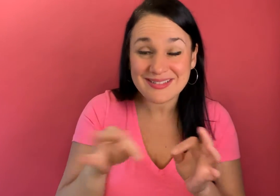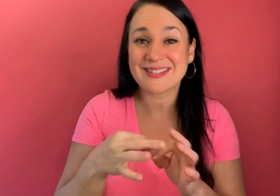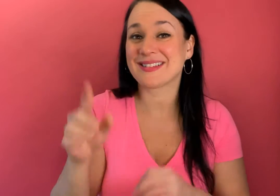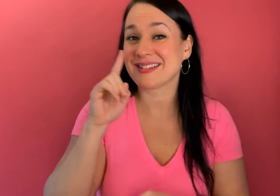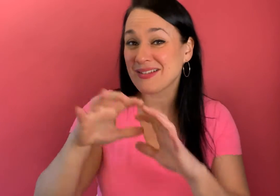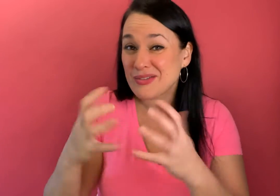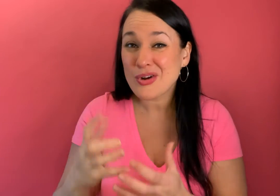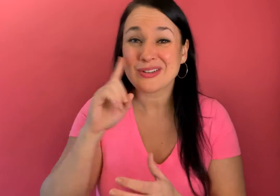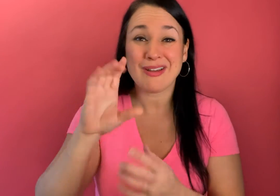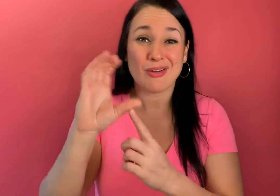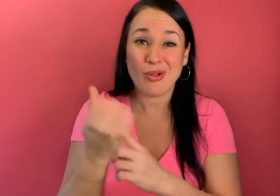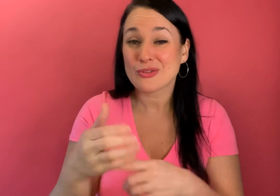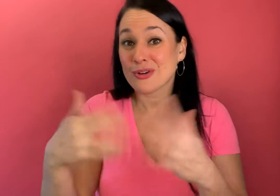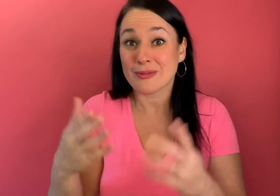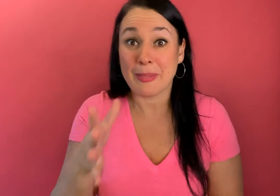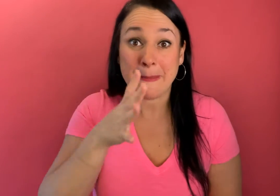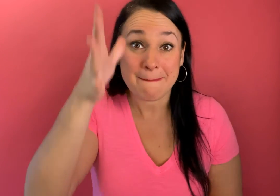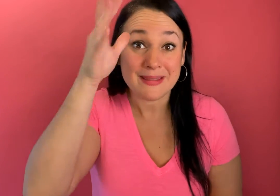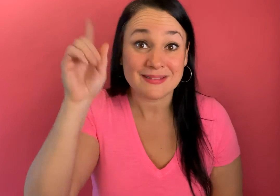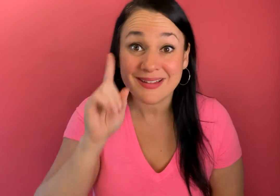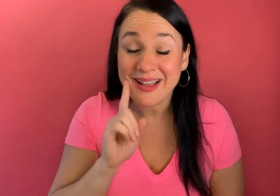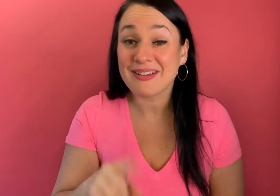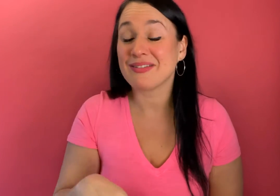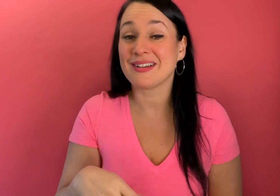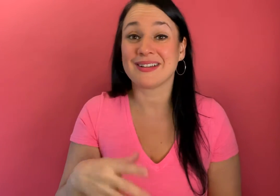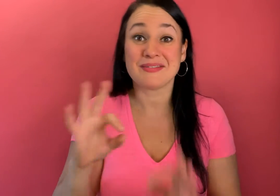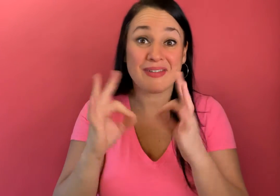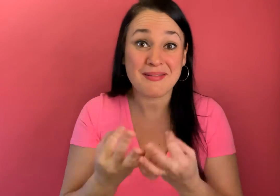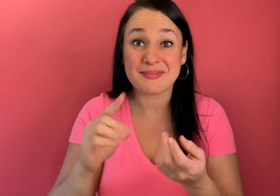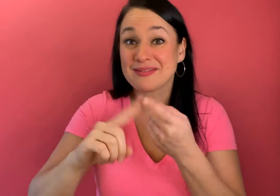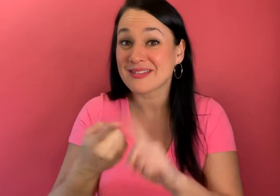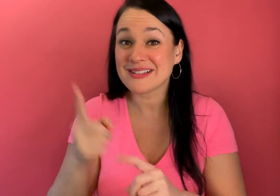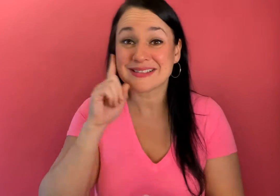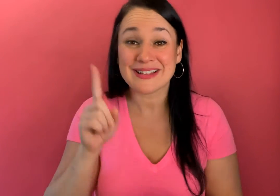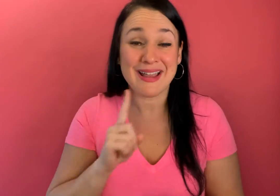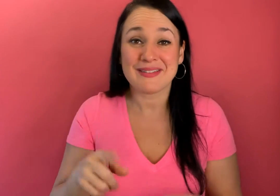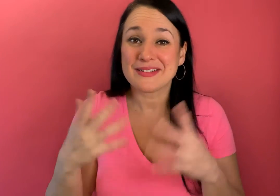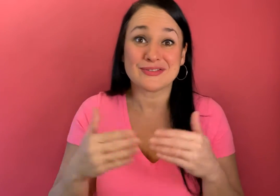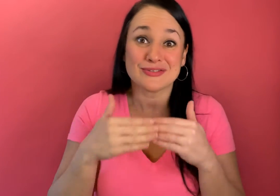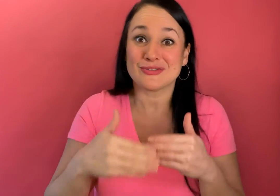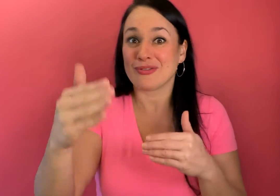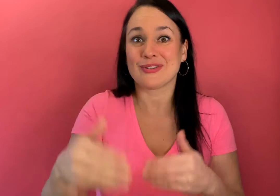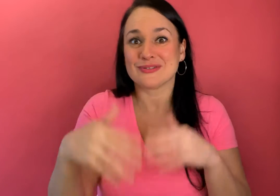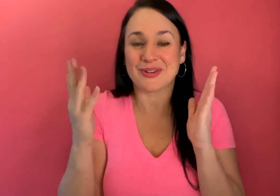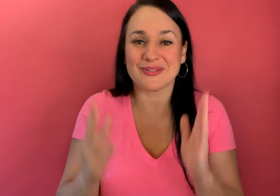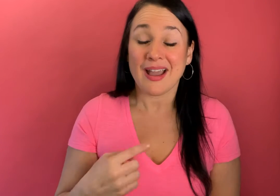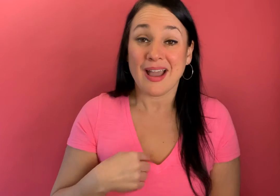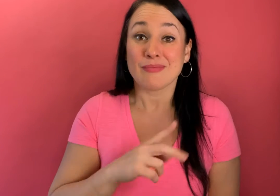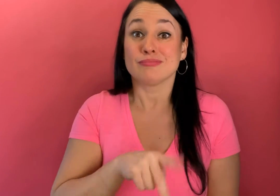as my first language I was in the deaf world and deaf culture my parents are deaf my family my friends are deaf so and so forth